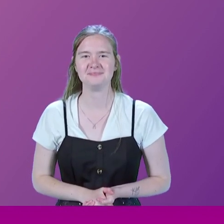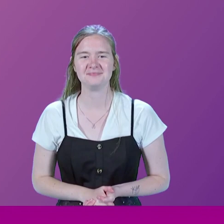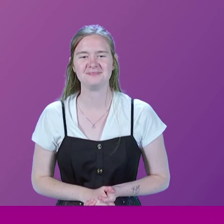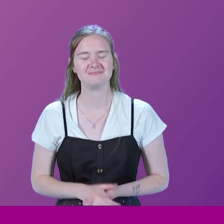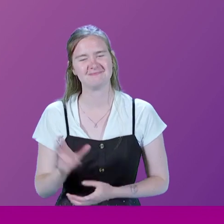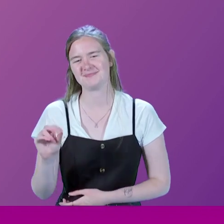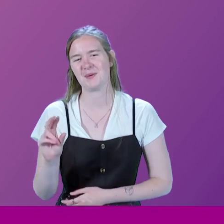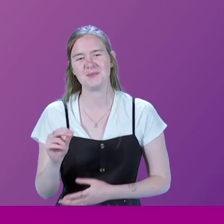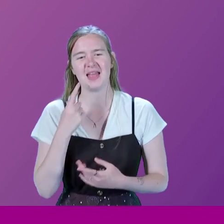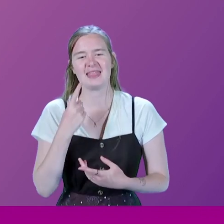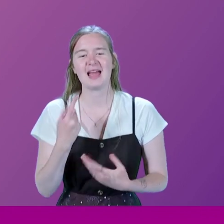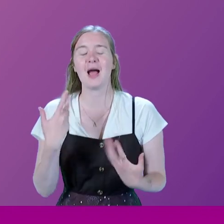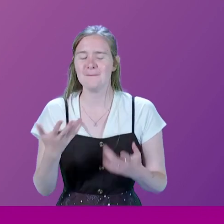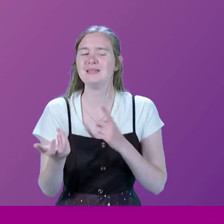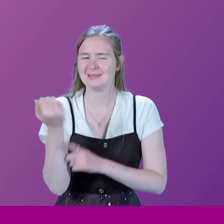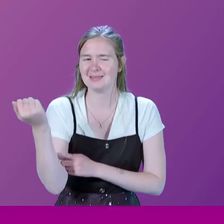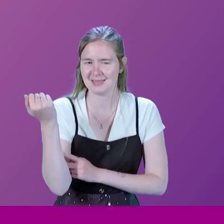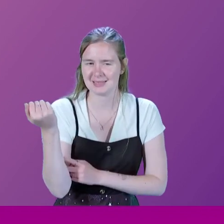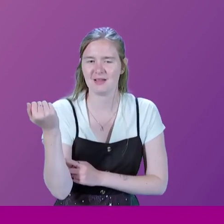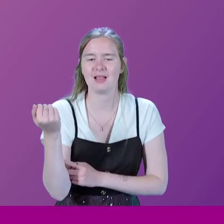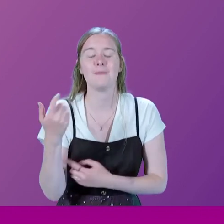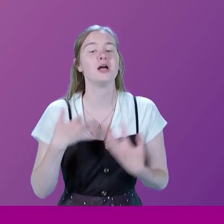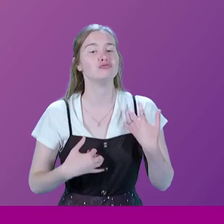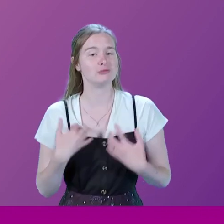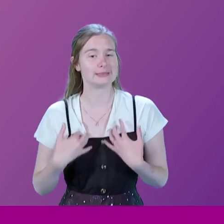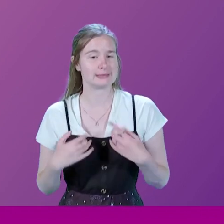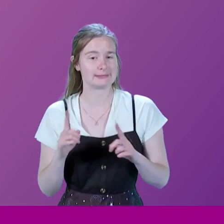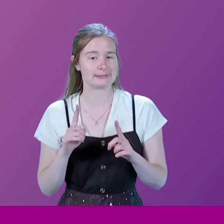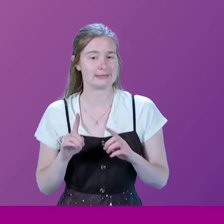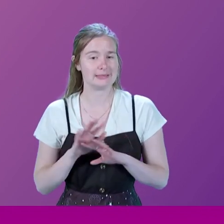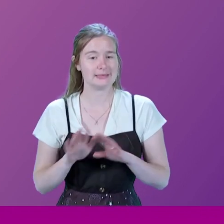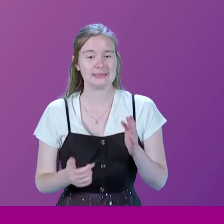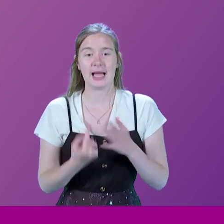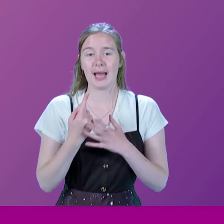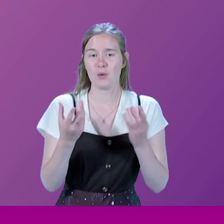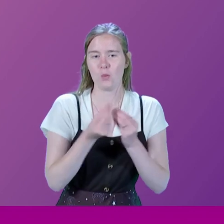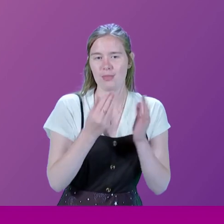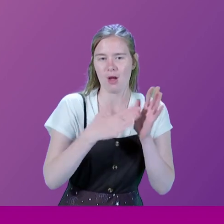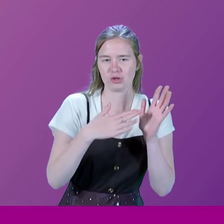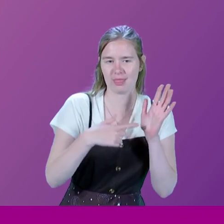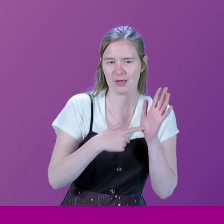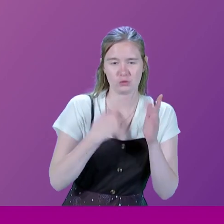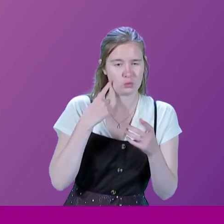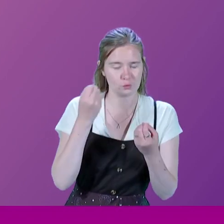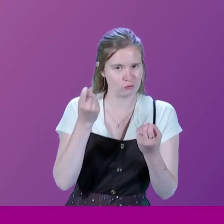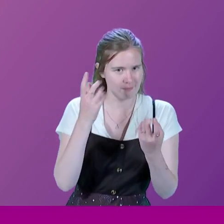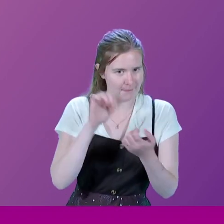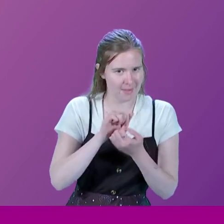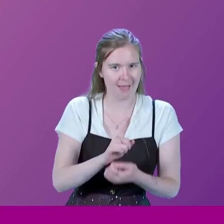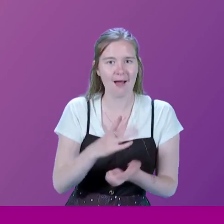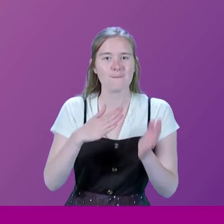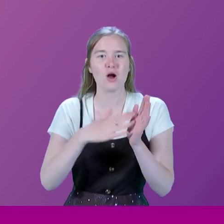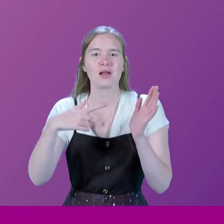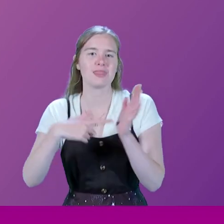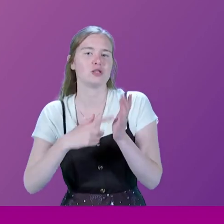No, I think I think it was a success. Interestingly, it didn't happen under Margaret Thatcher. I don't know whether you remember that. Margaret